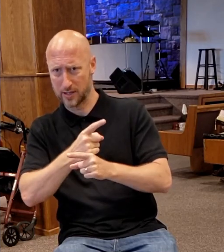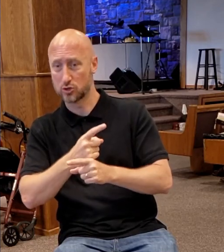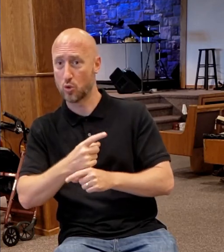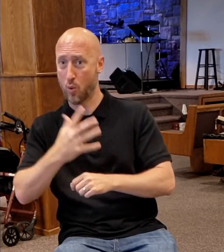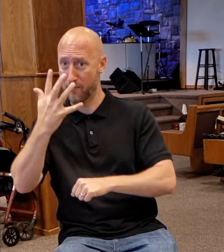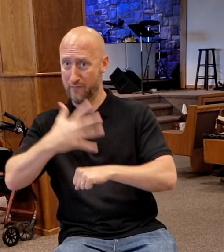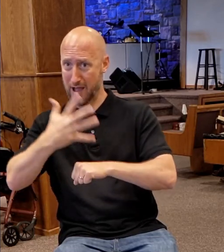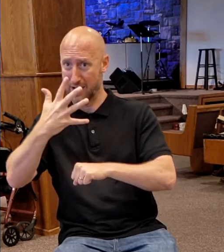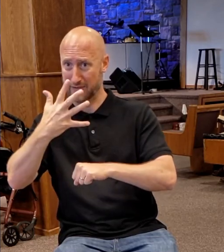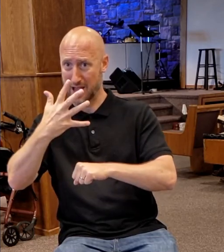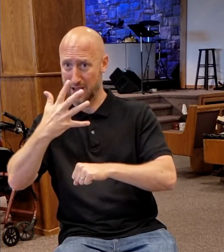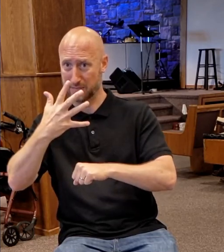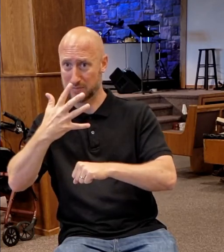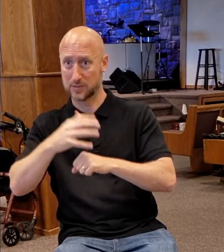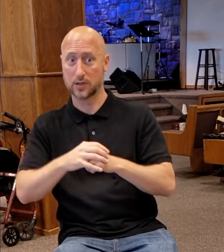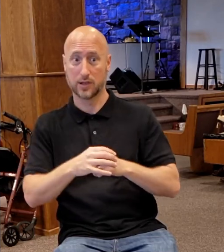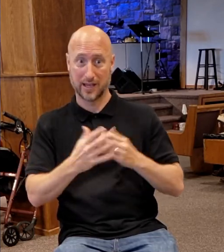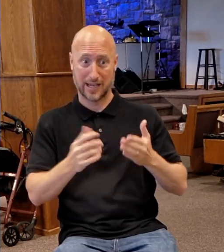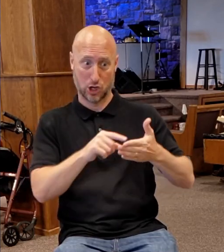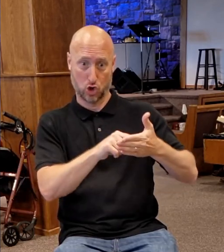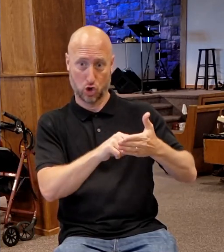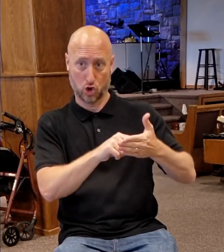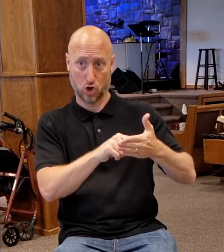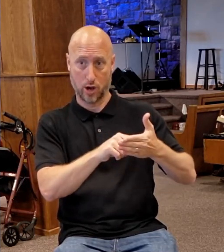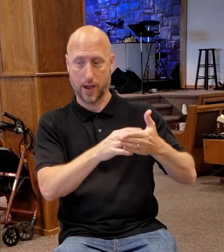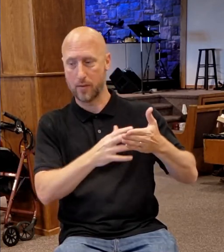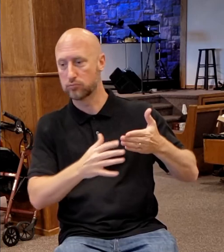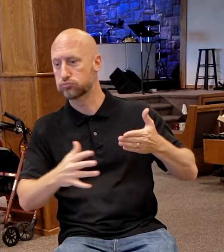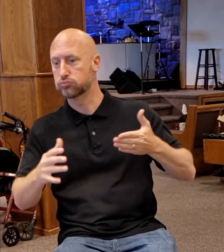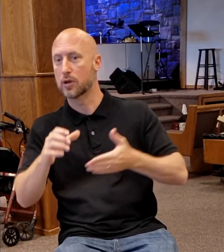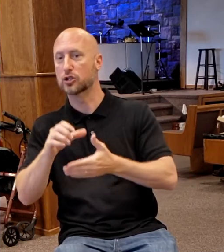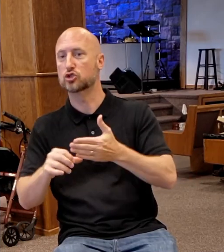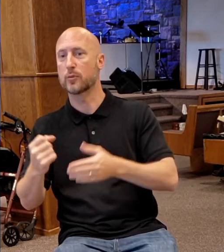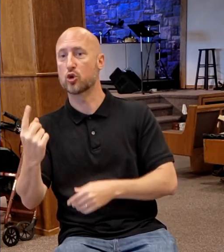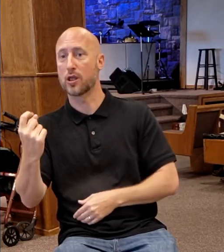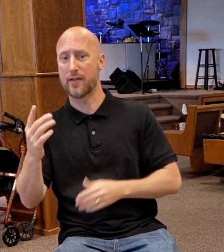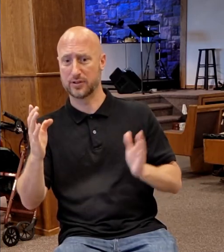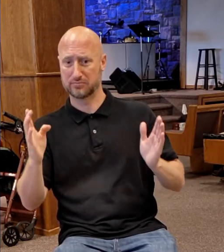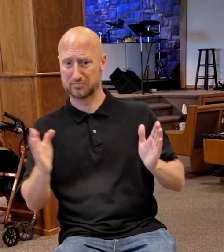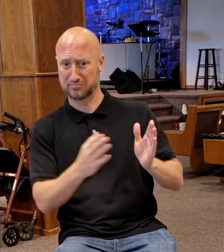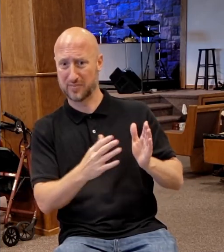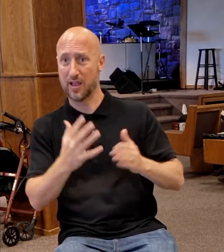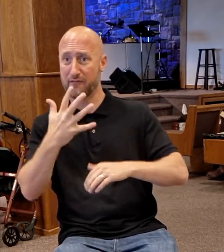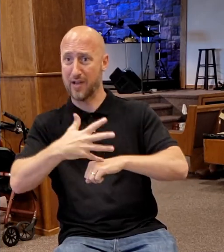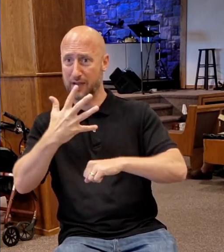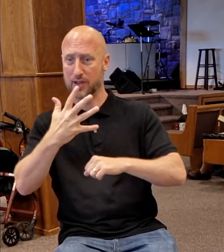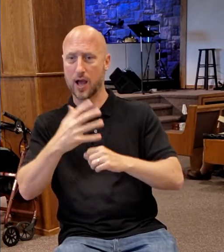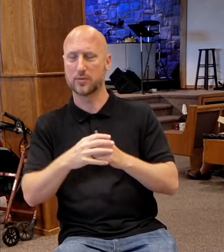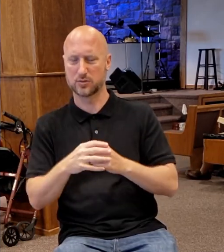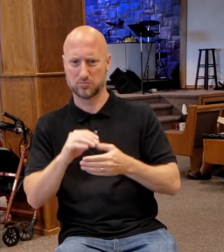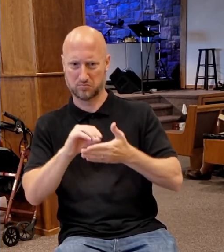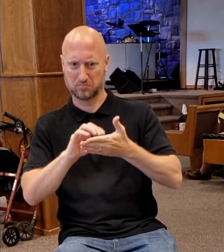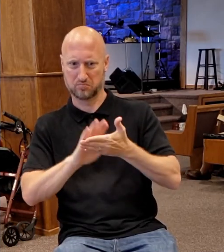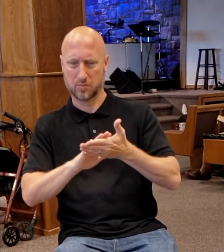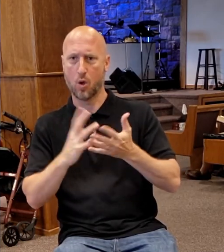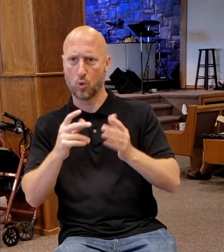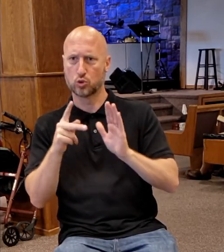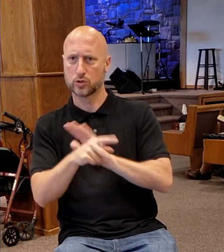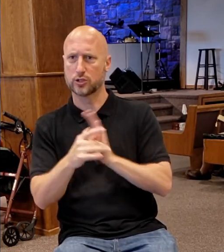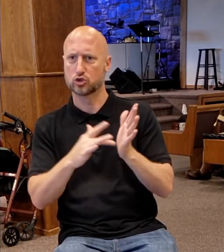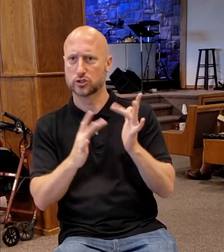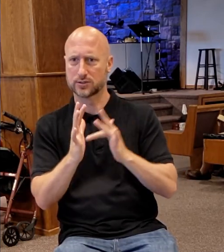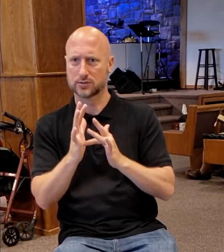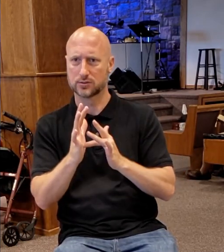here and chapter 11, where it specifically says they wanted to kill him. So that's the environment,